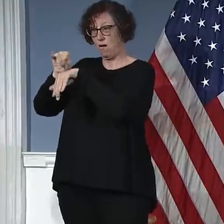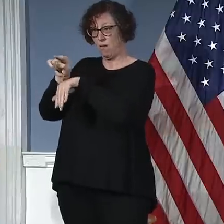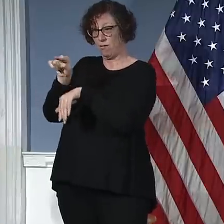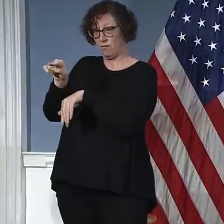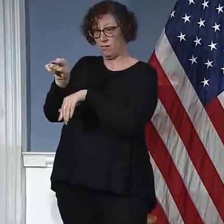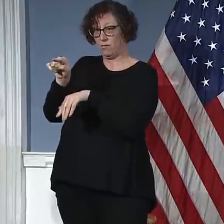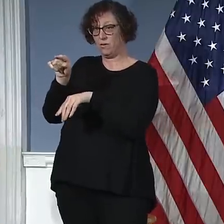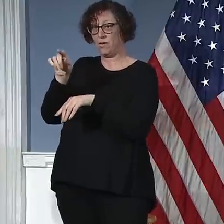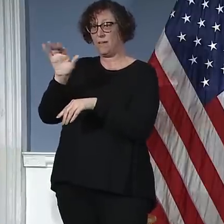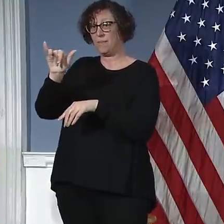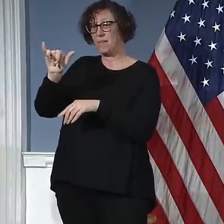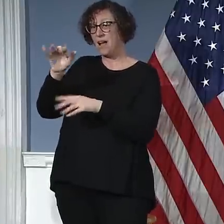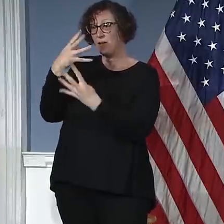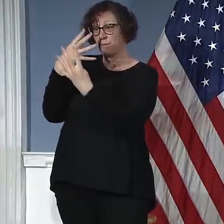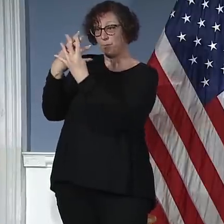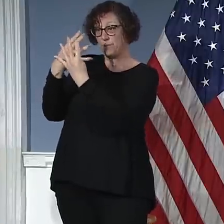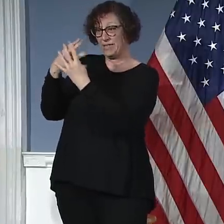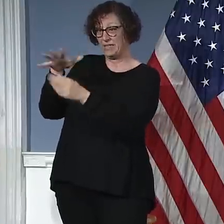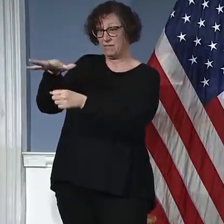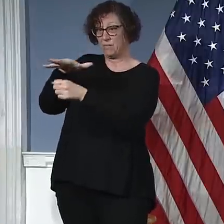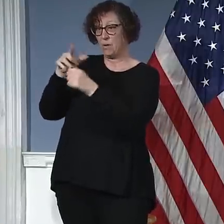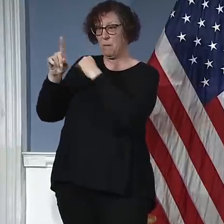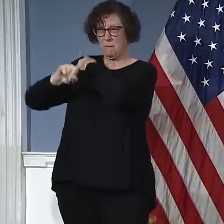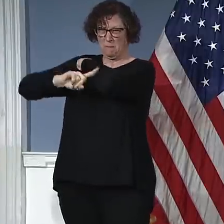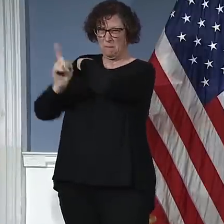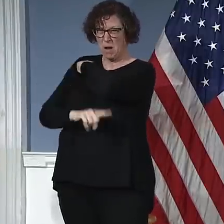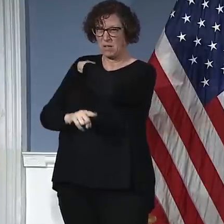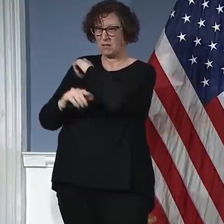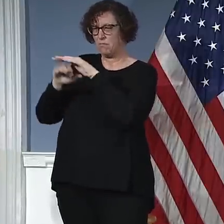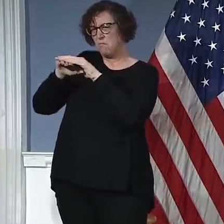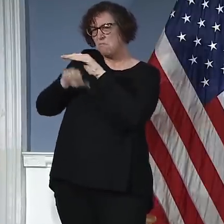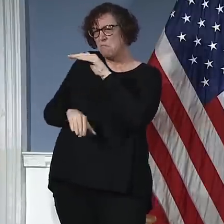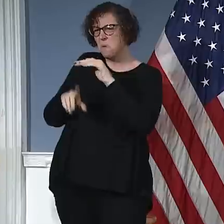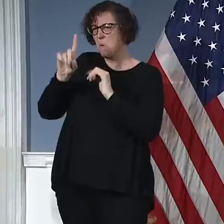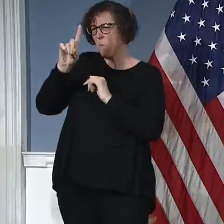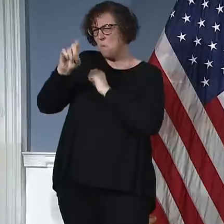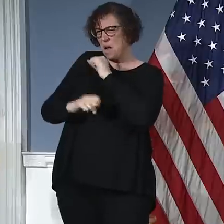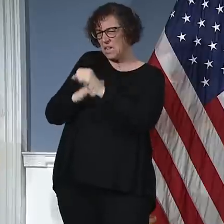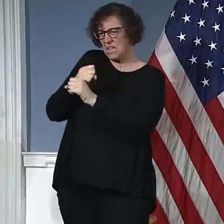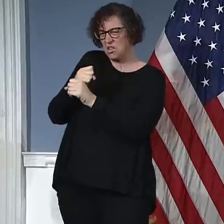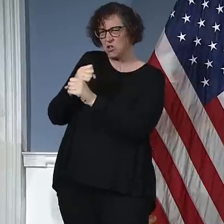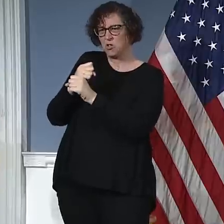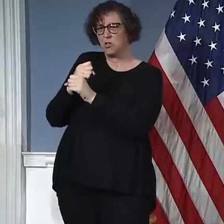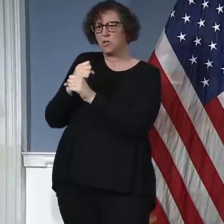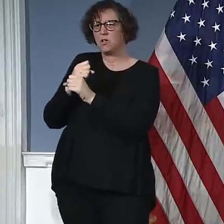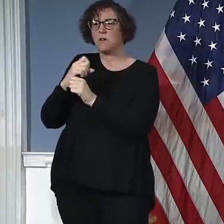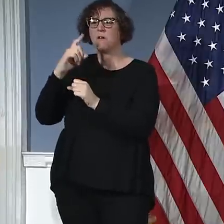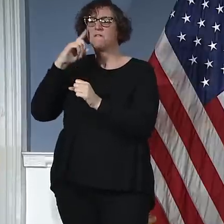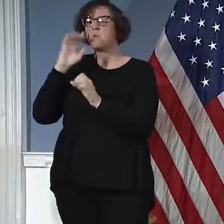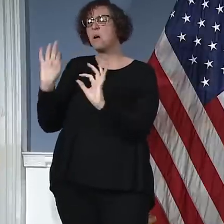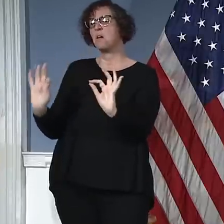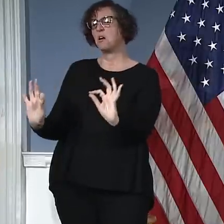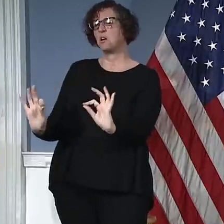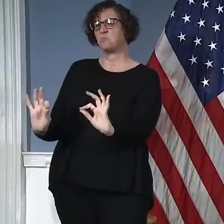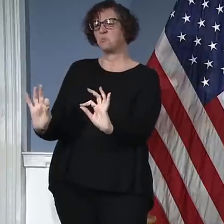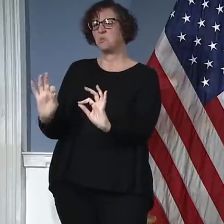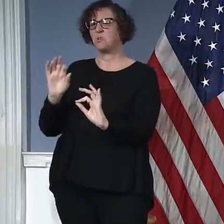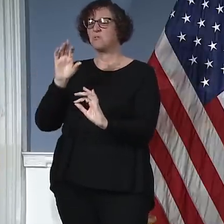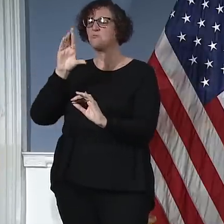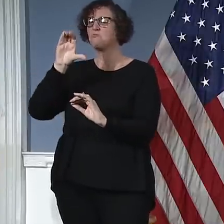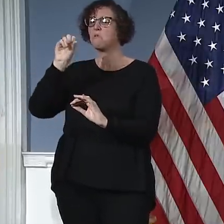Again, those are for lower level crimes. Within that population, we screened out